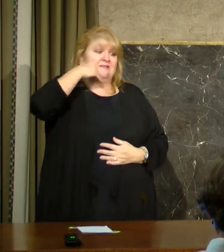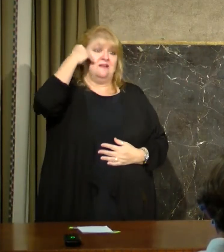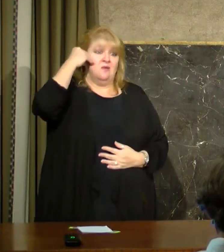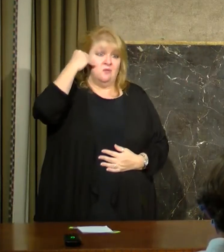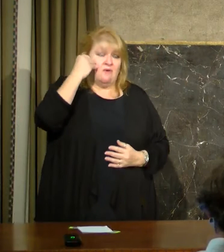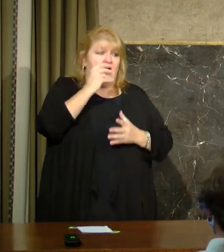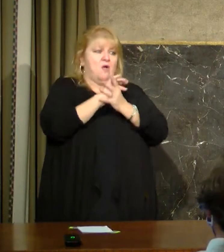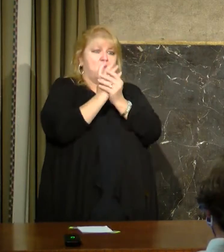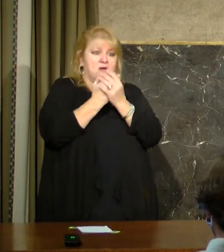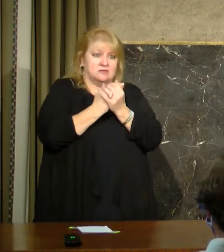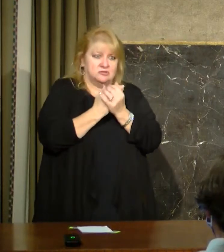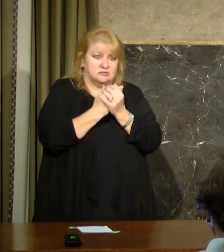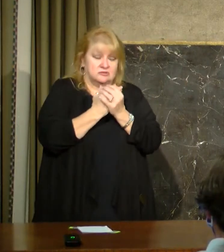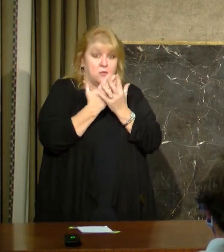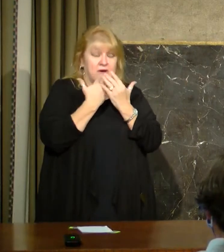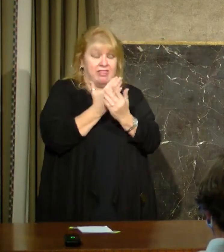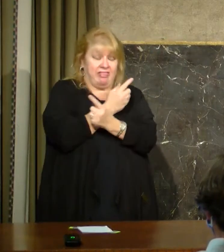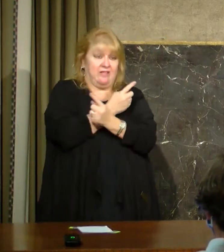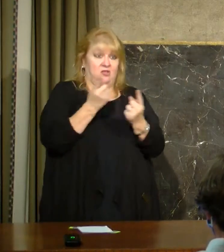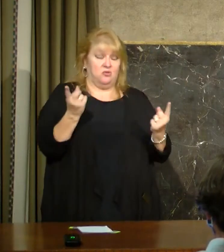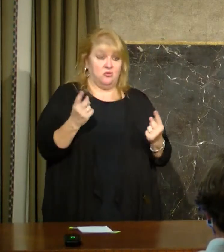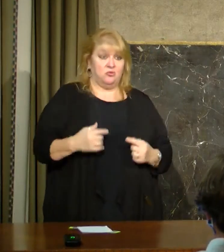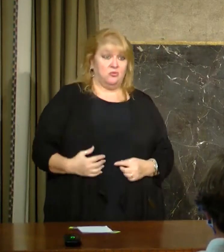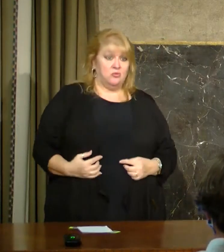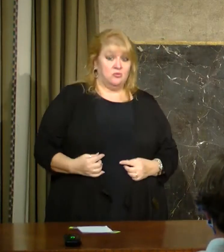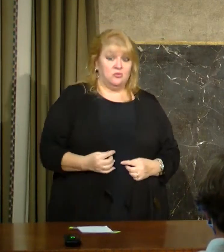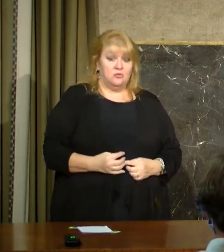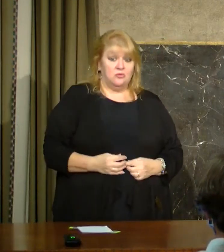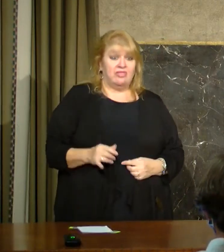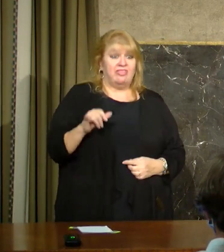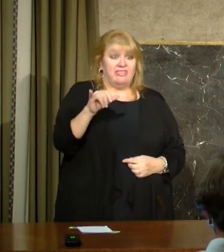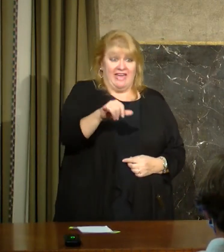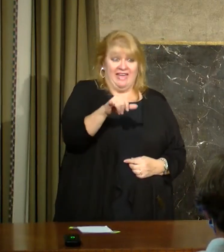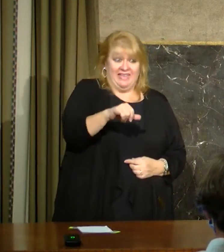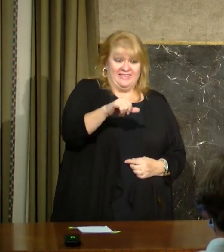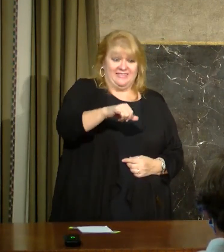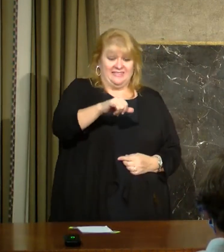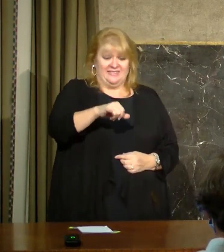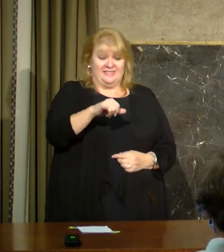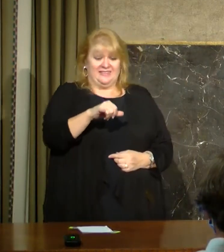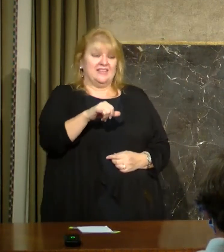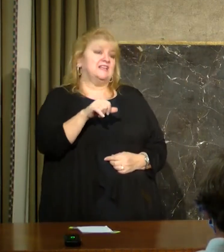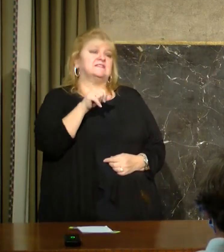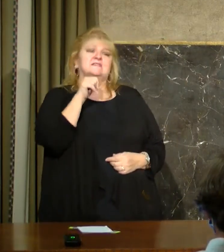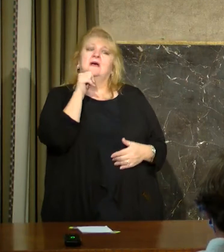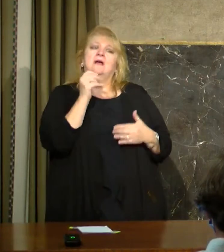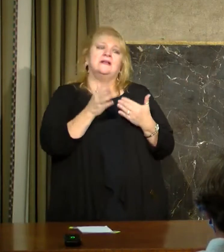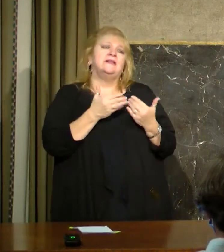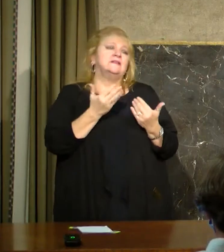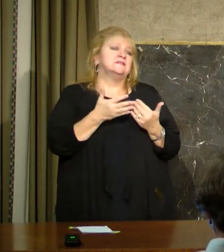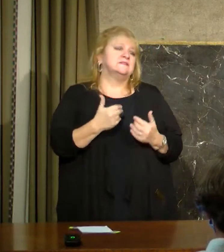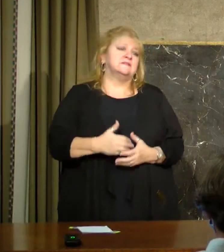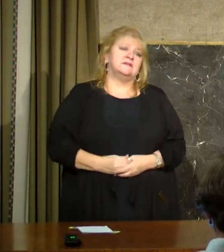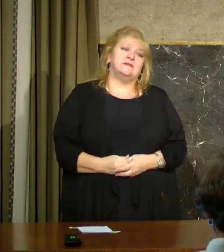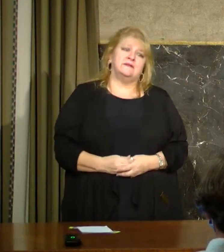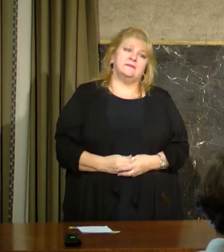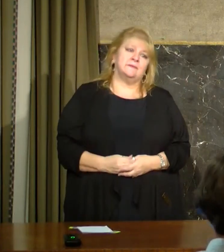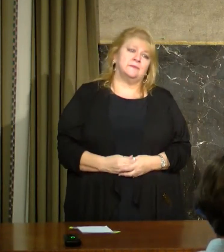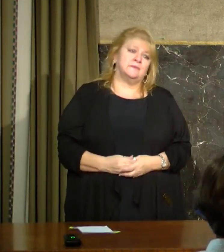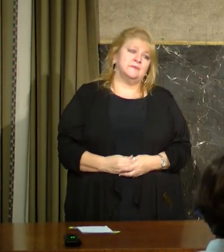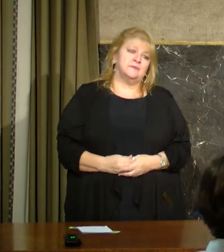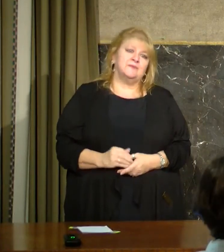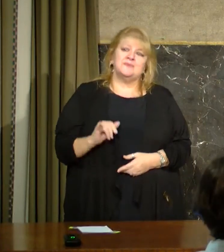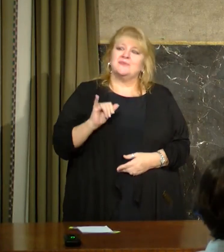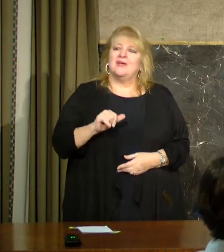And I really want to thank them because I know that it's not easy and I know this is not the way we prefer